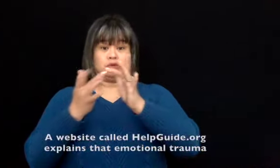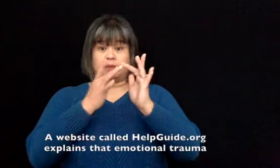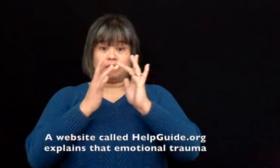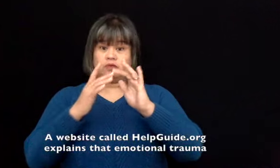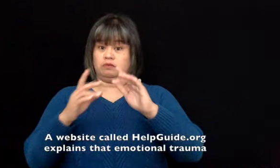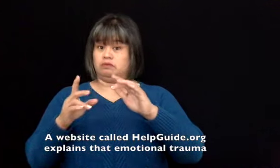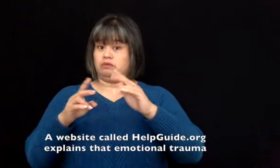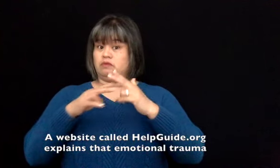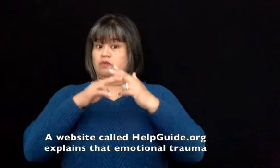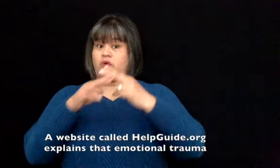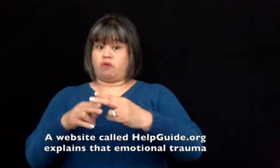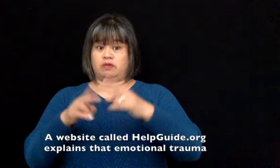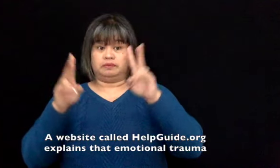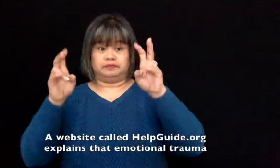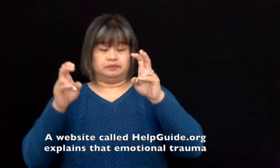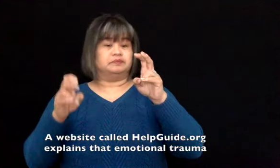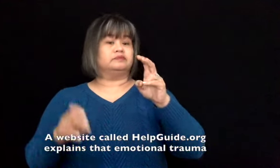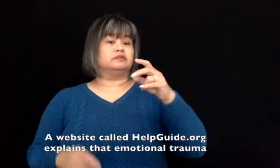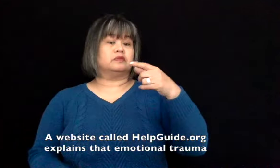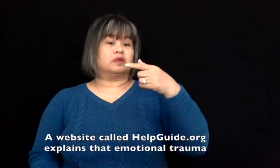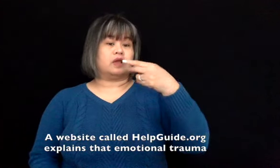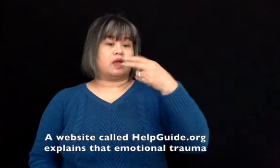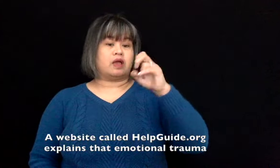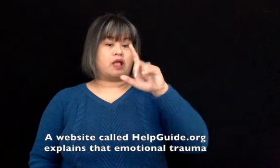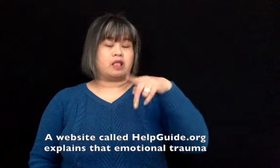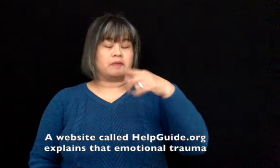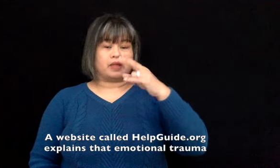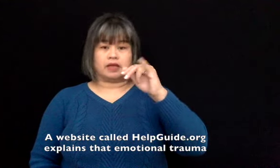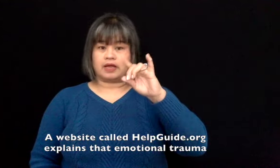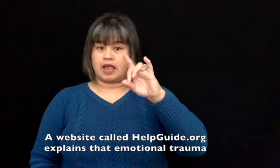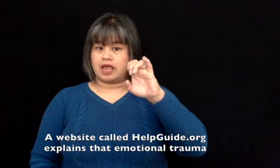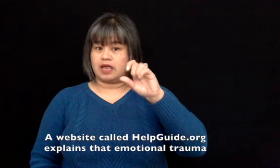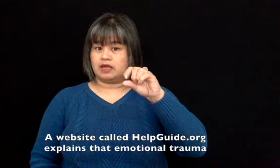A website called HelpGuide.org explains that emotional trauma